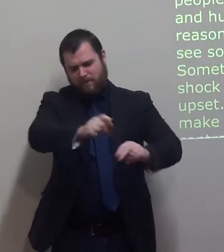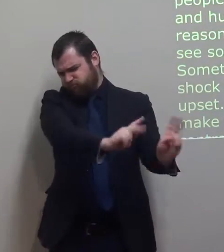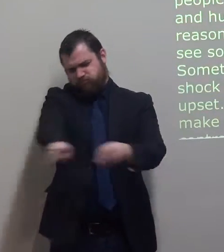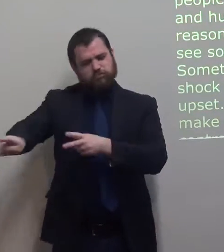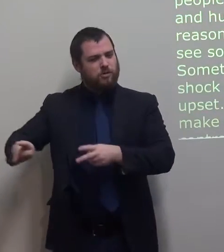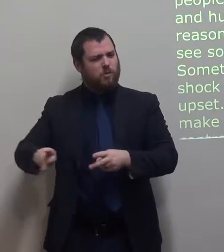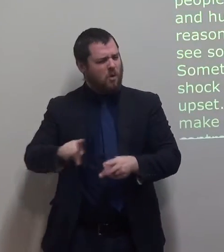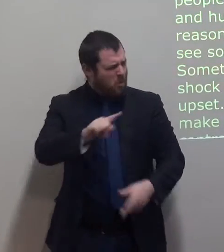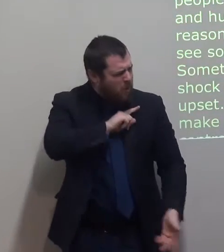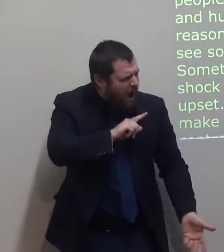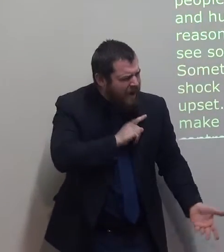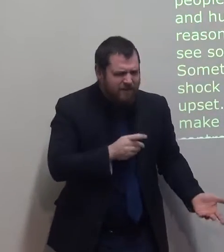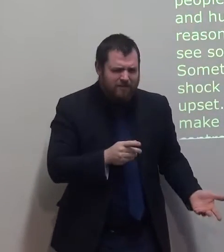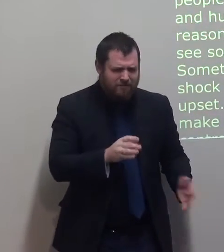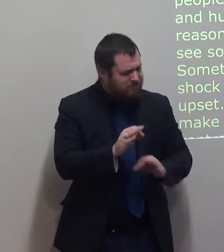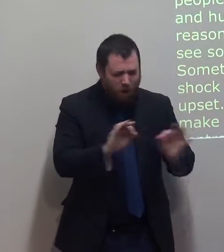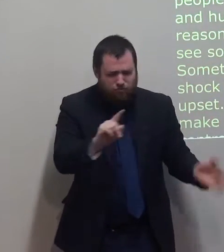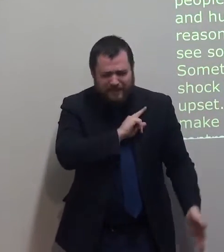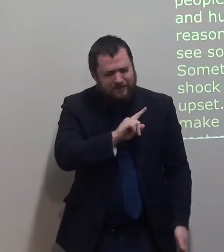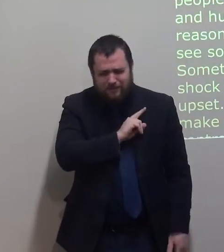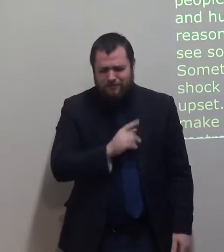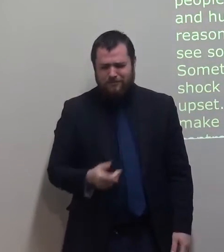Also, I can see